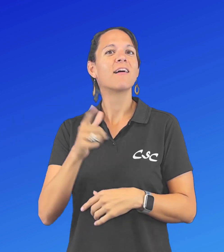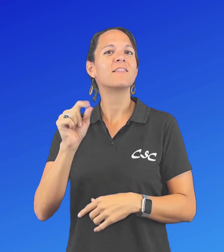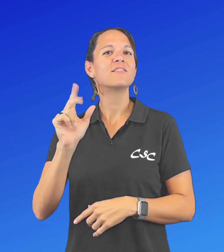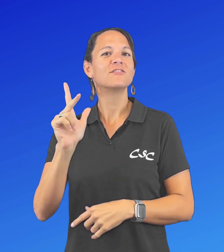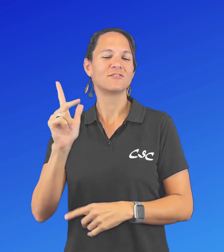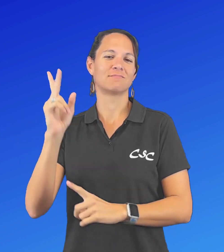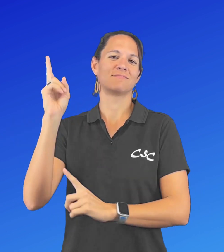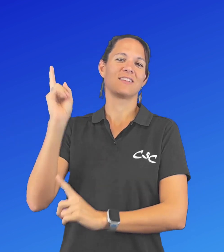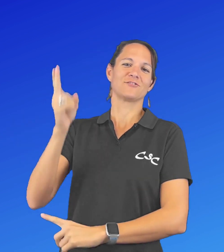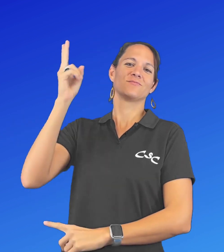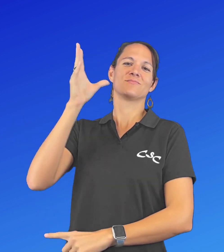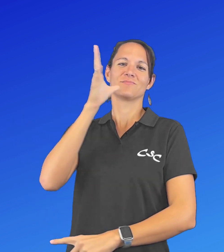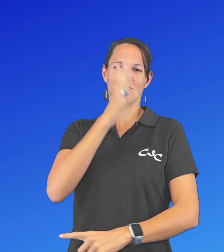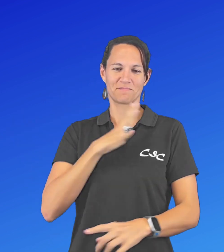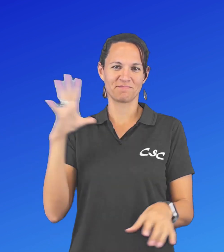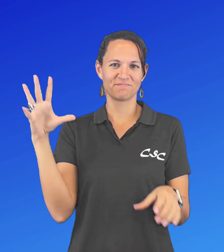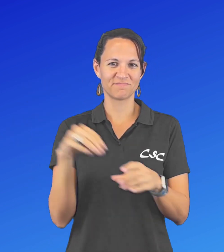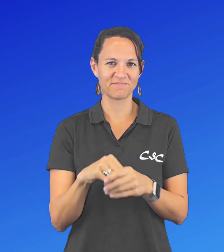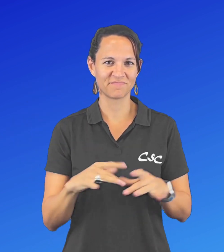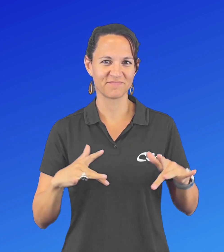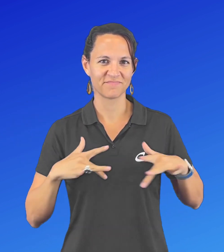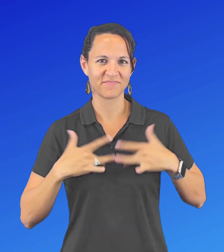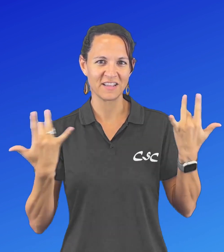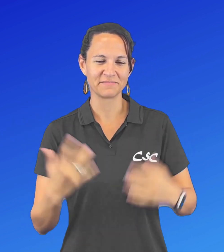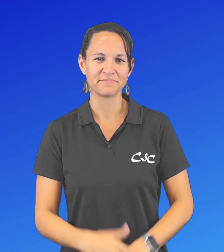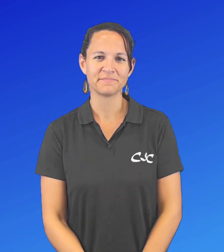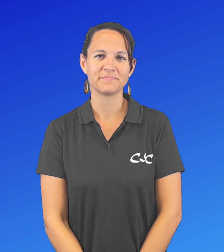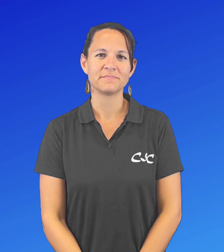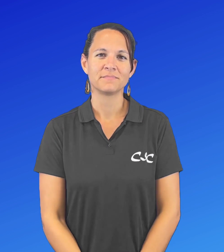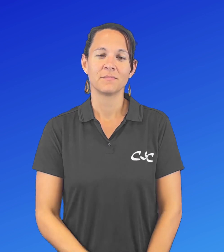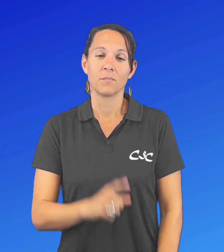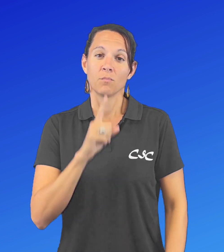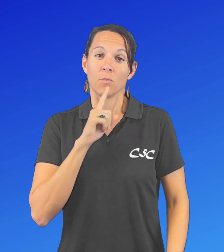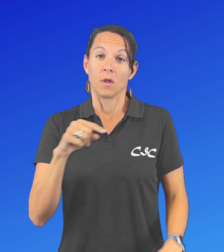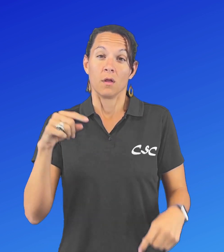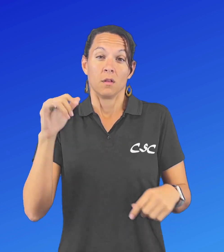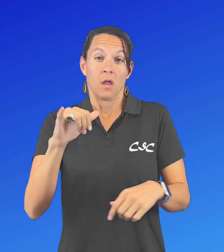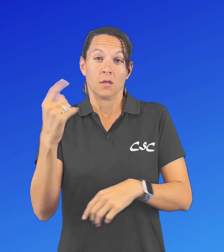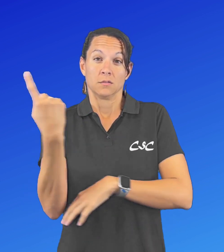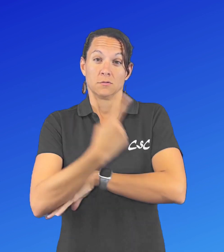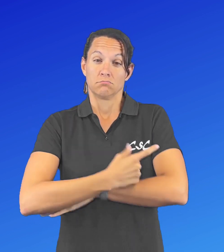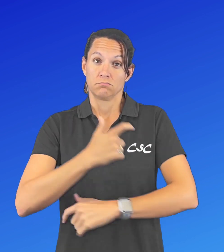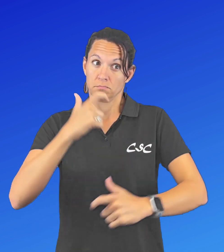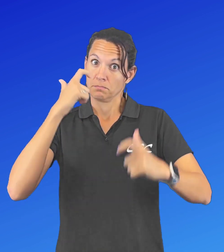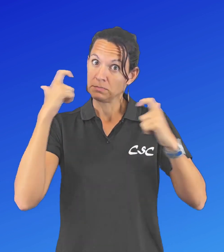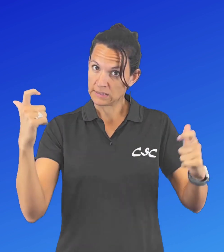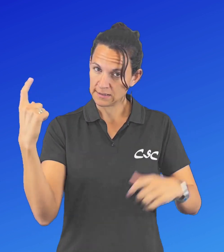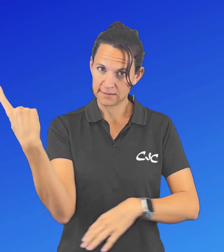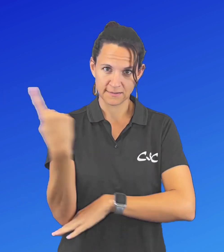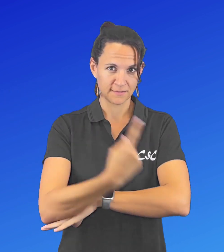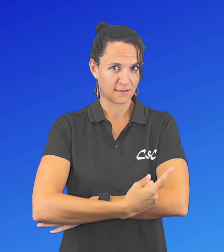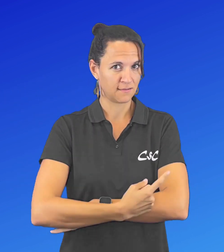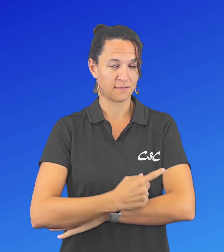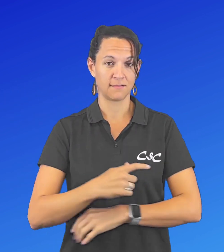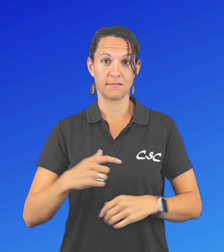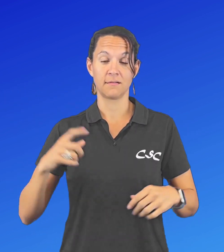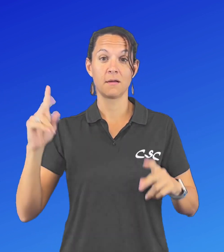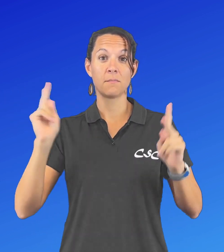2023. Historical, having women involved in this event. This was a big